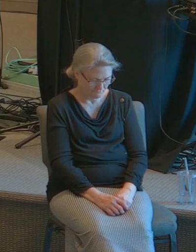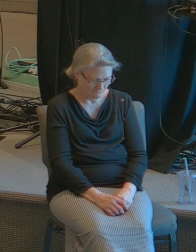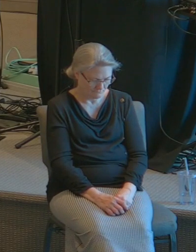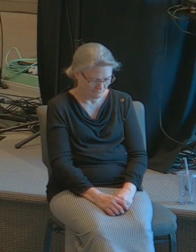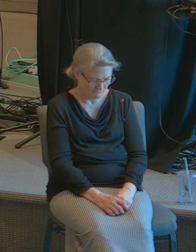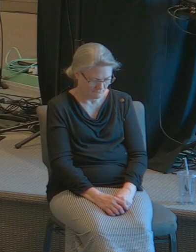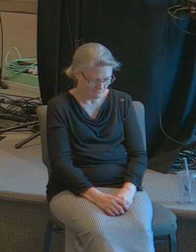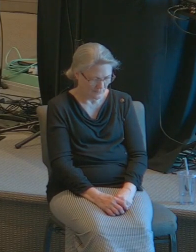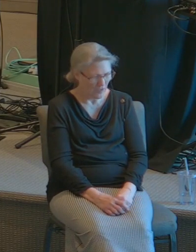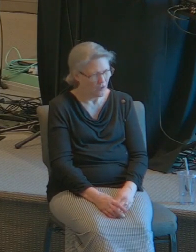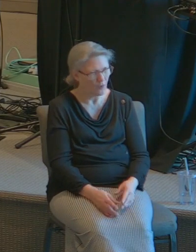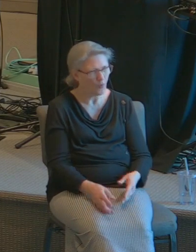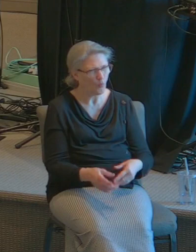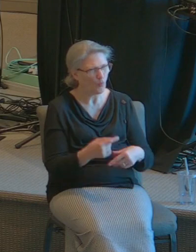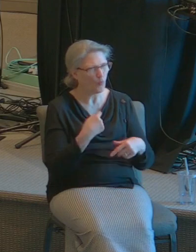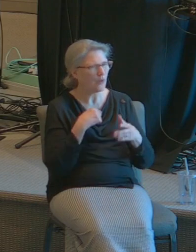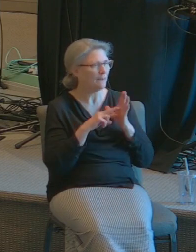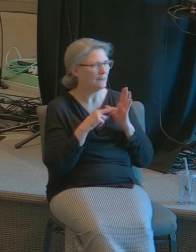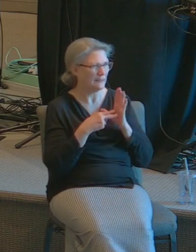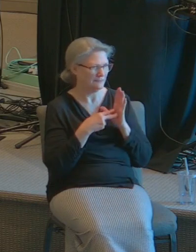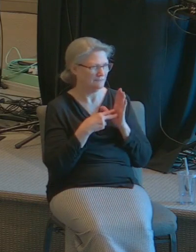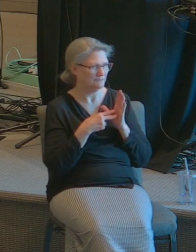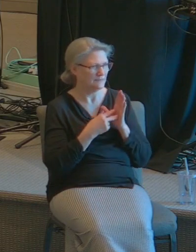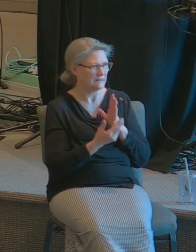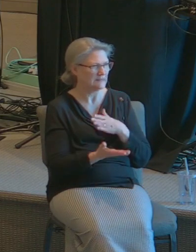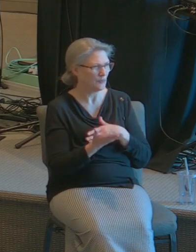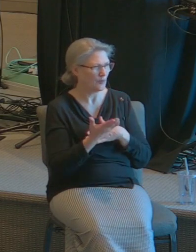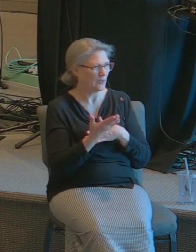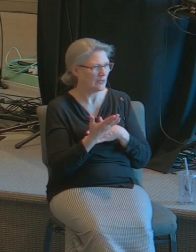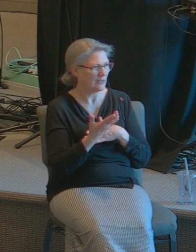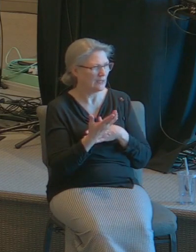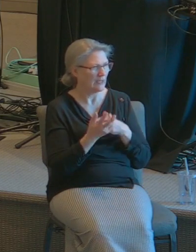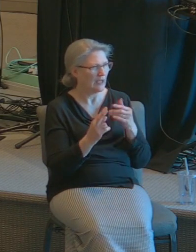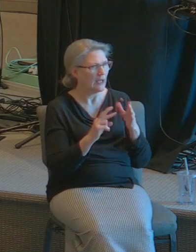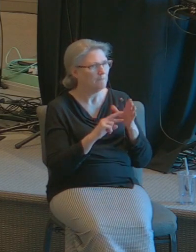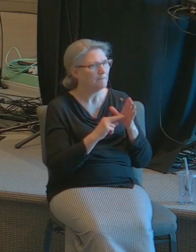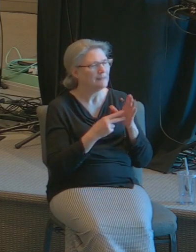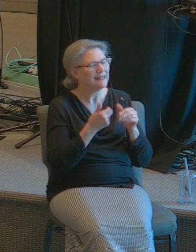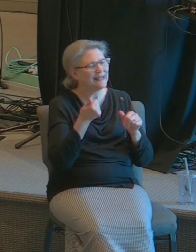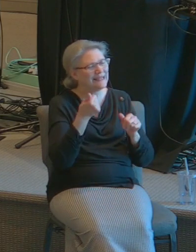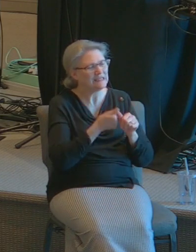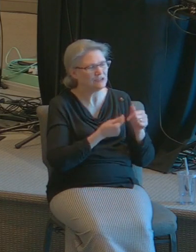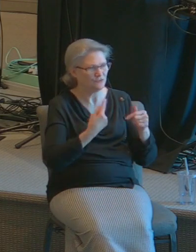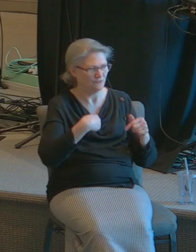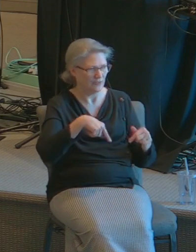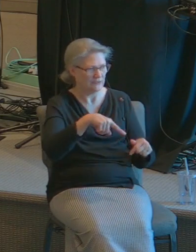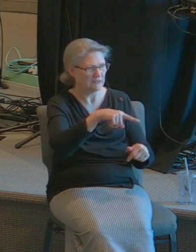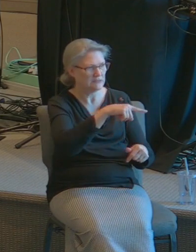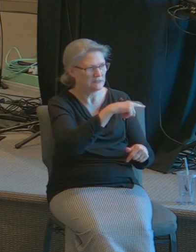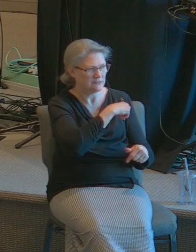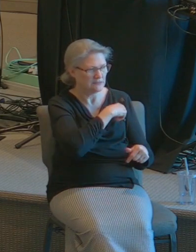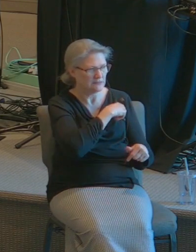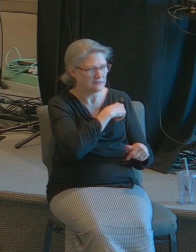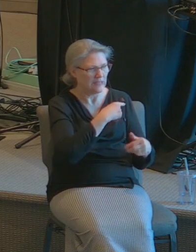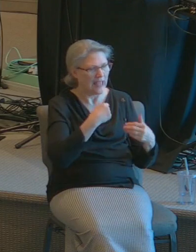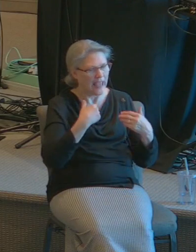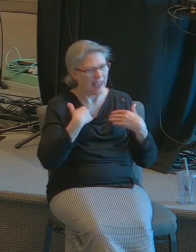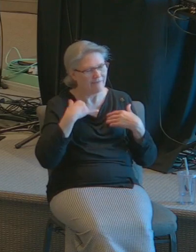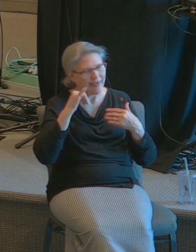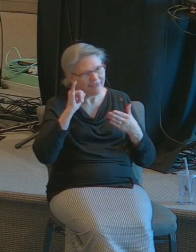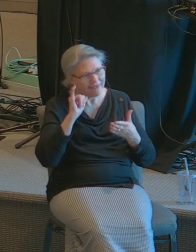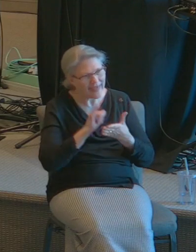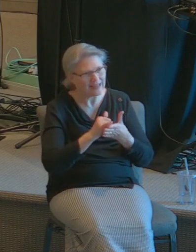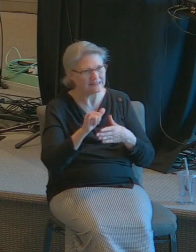what am I saying to you I'm saying that each of us have that power